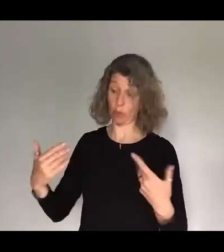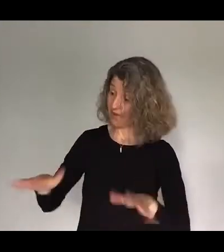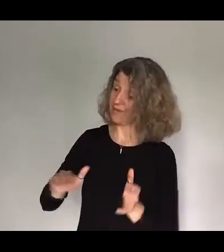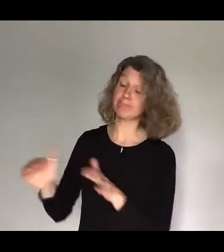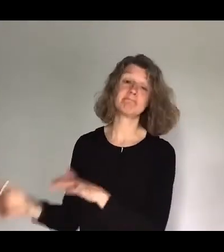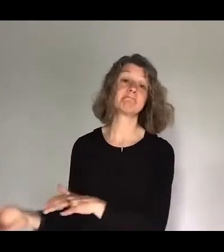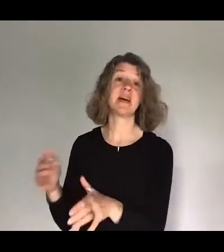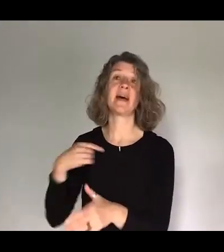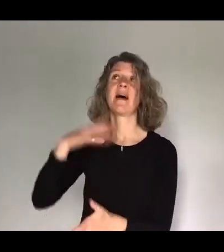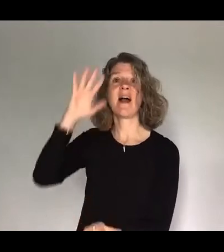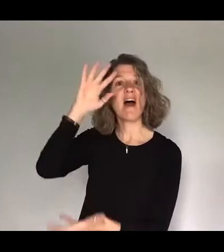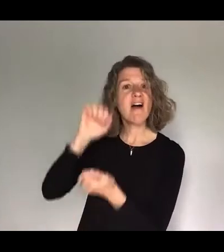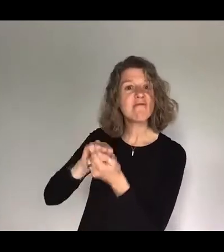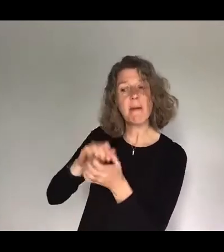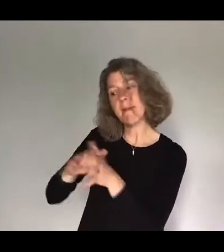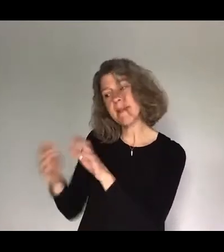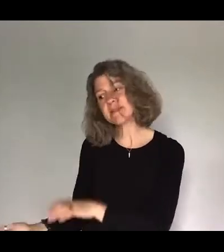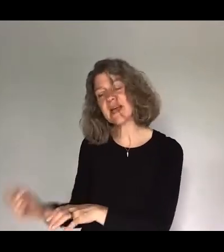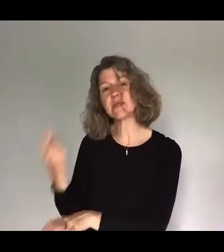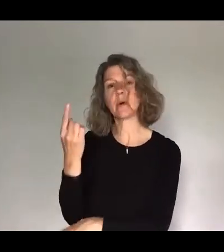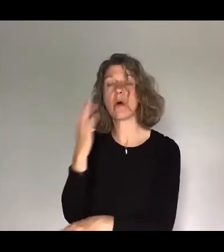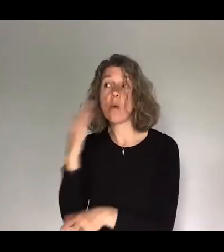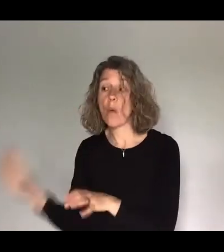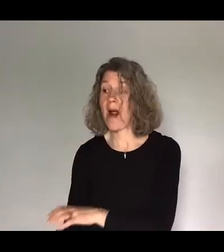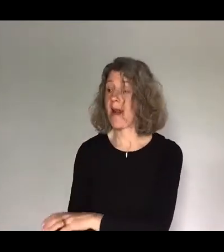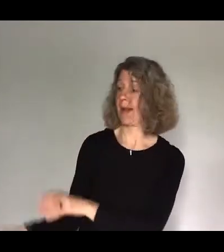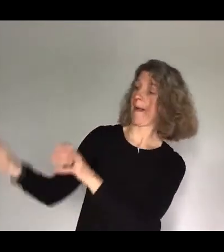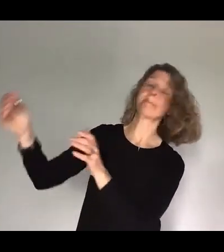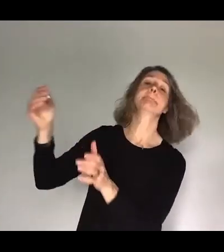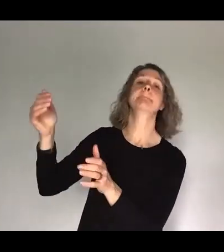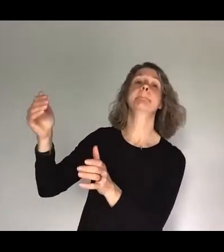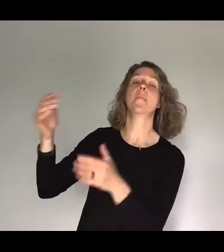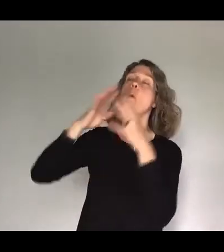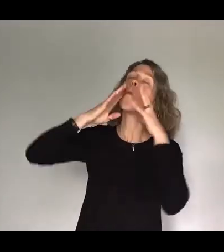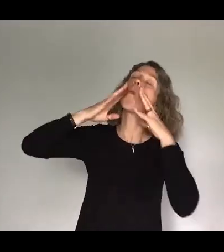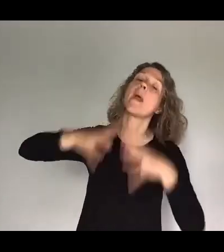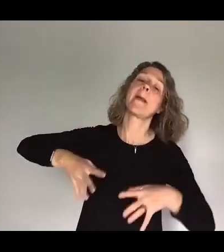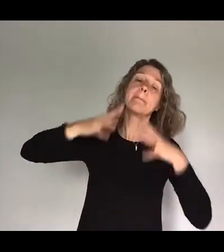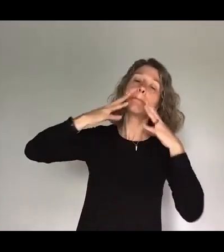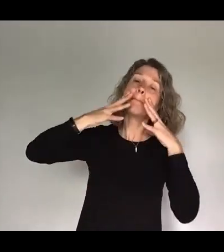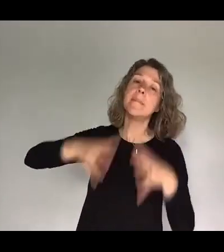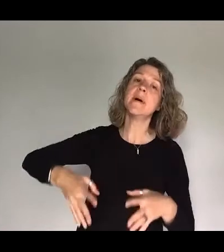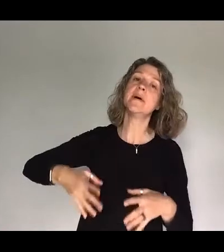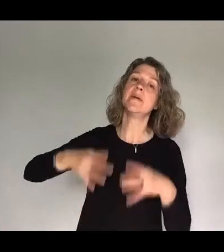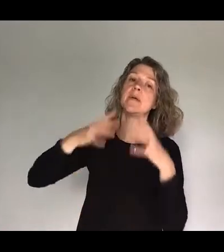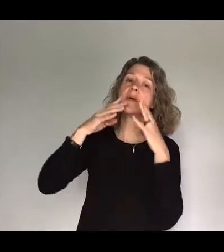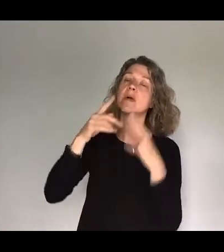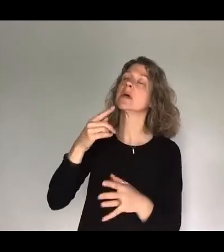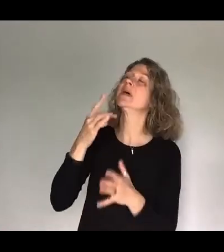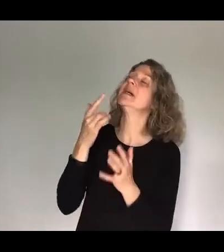remember baptising one of them and as he came up from the water weeping the words that he said were Jesus has been